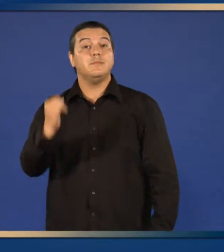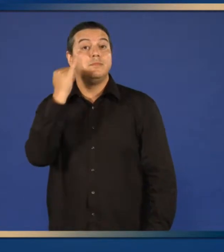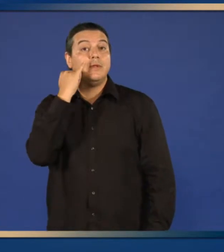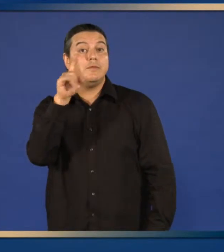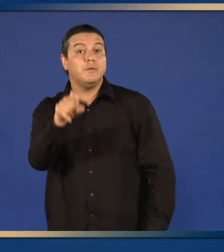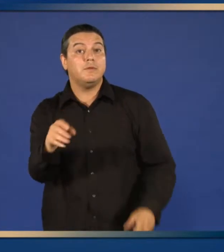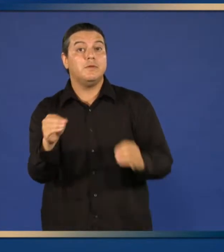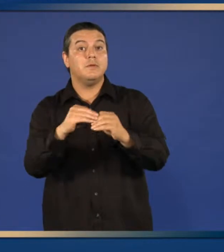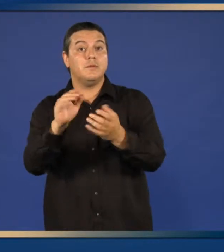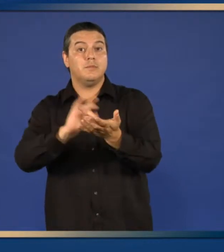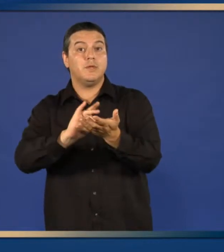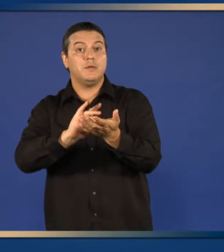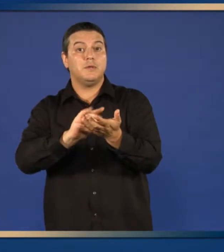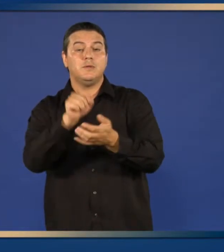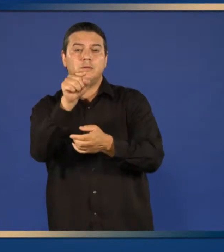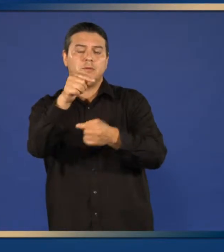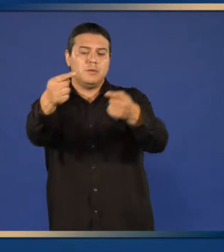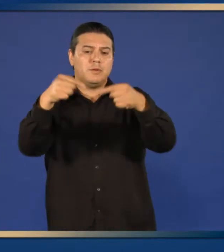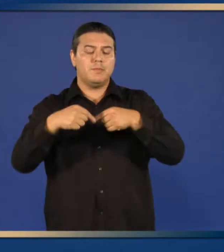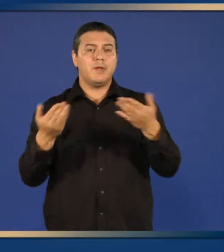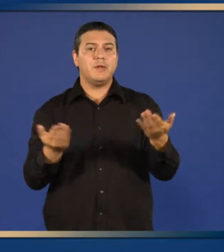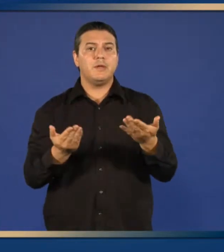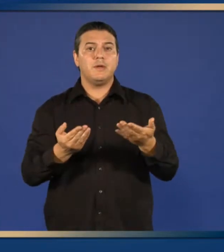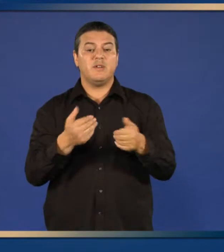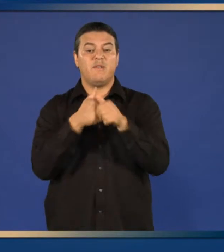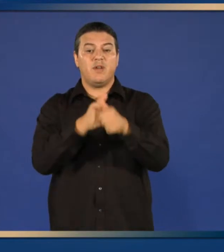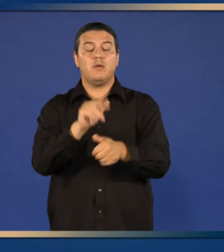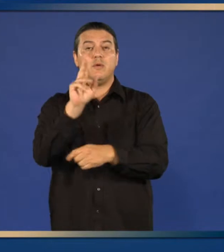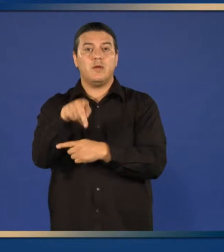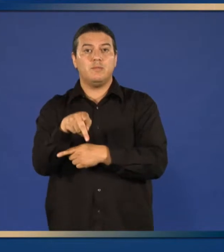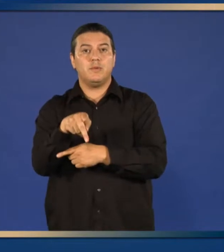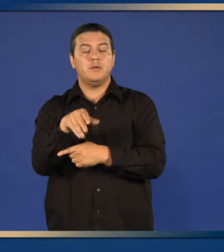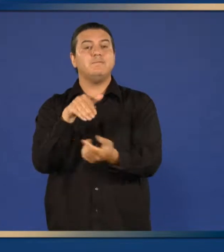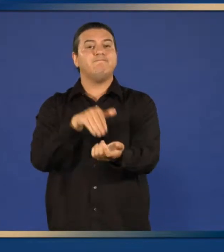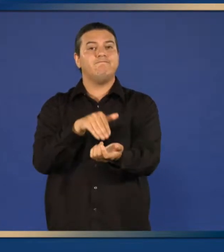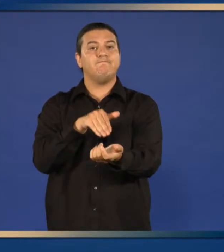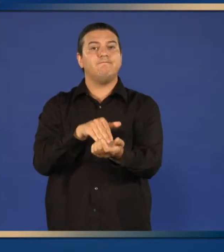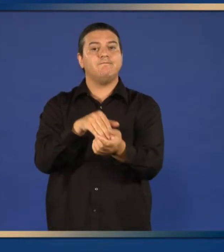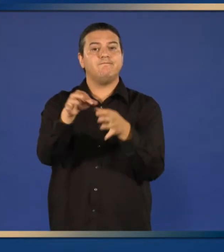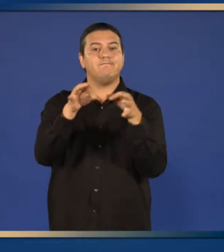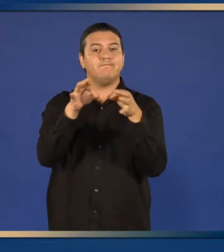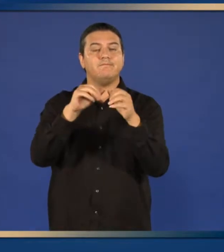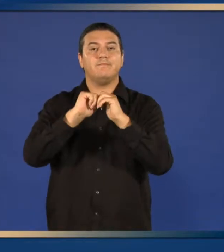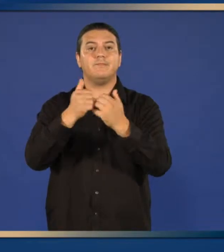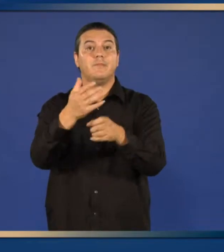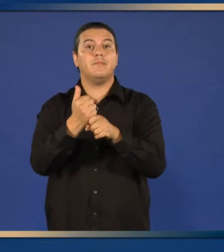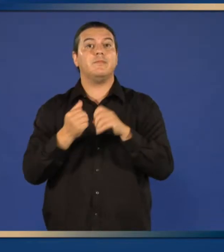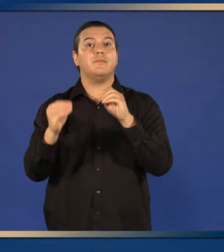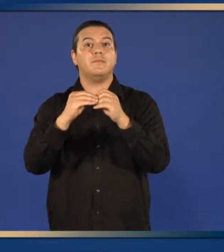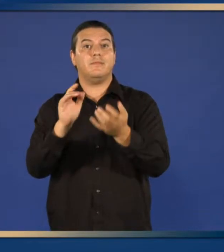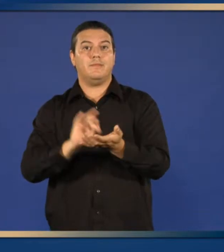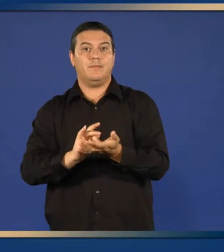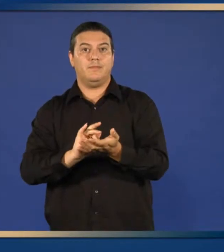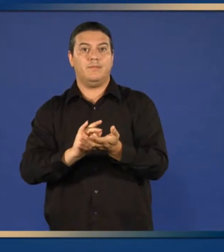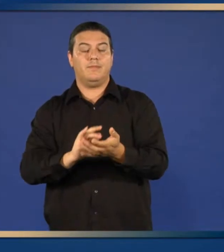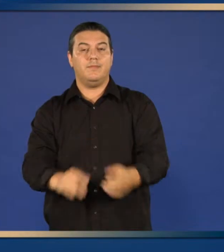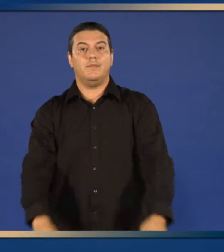If so, upon your follow-up visit, you will be told how to get more medicine.